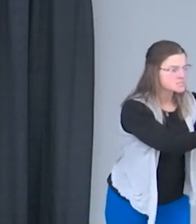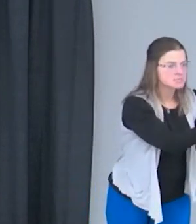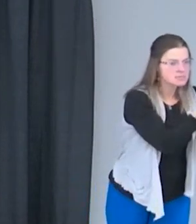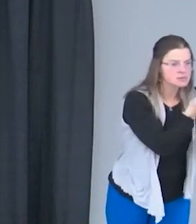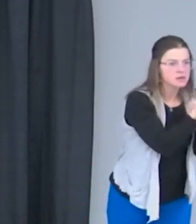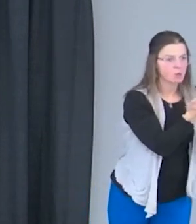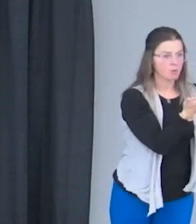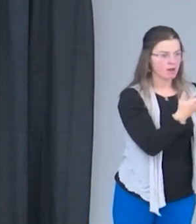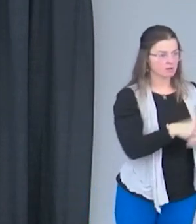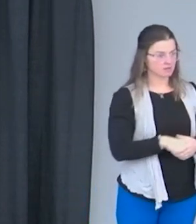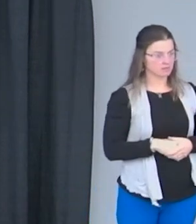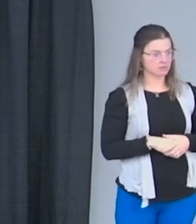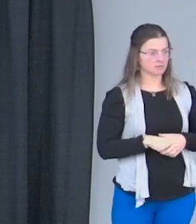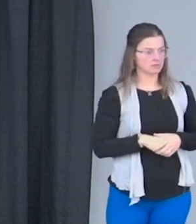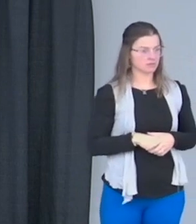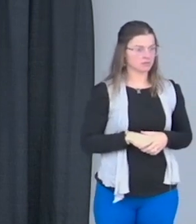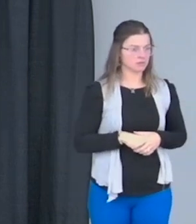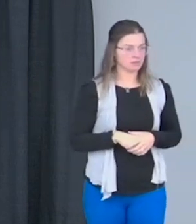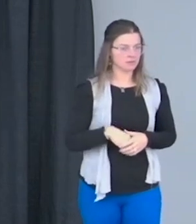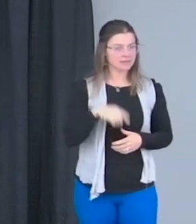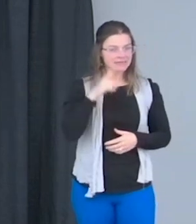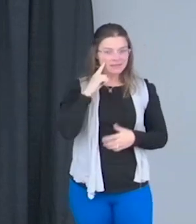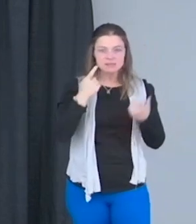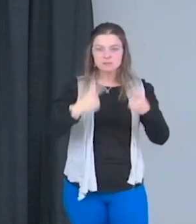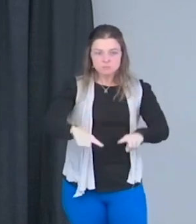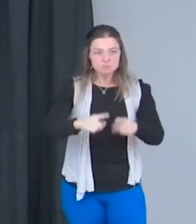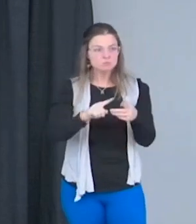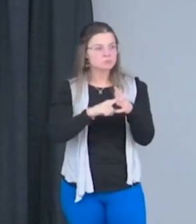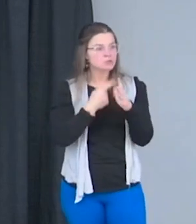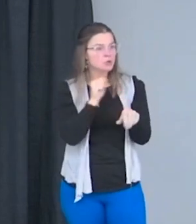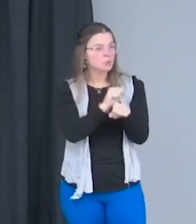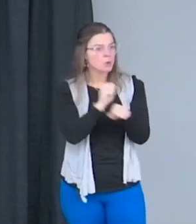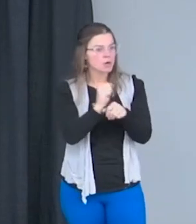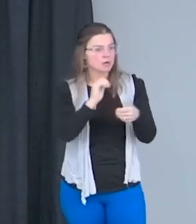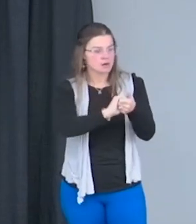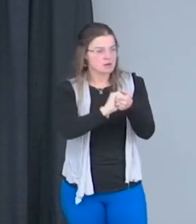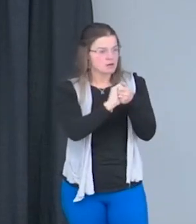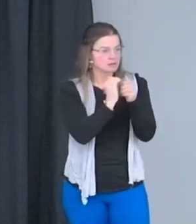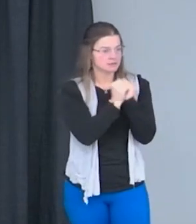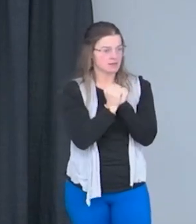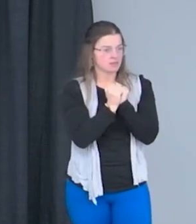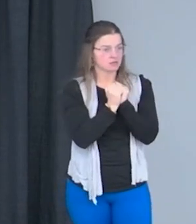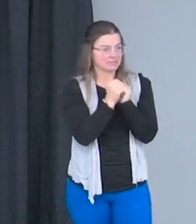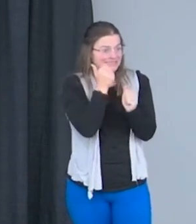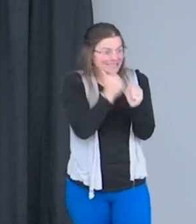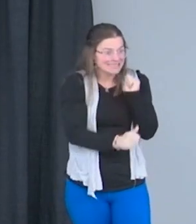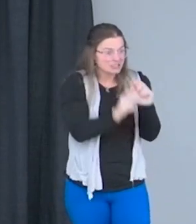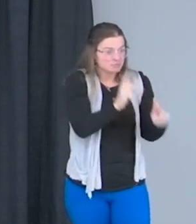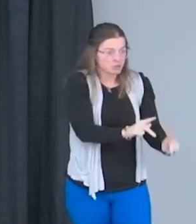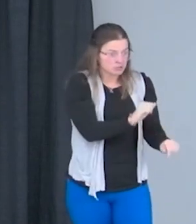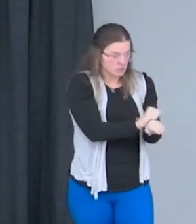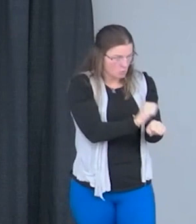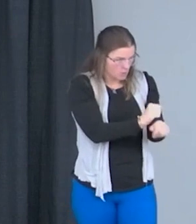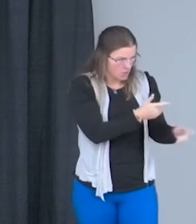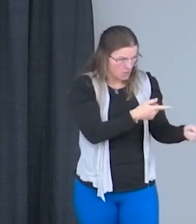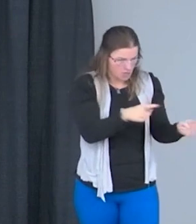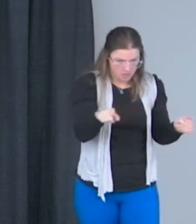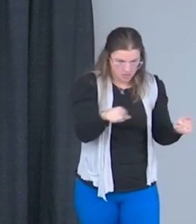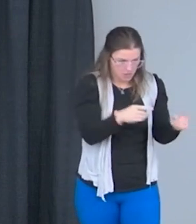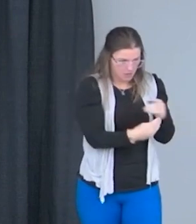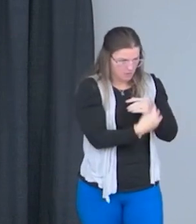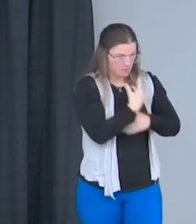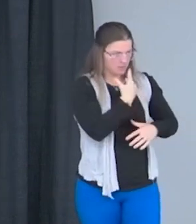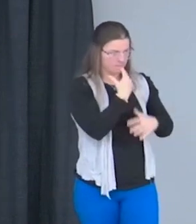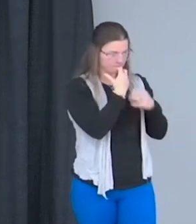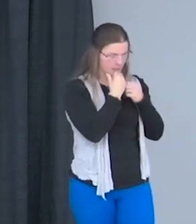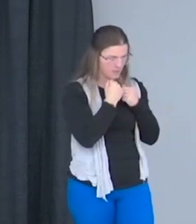And I think we all started to work hand-in-hand. And so each person gave me value and gave